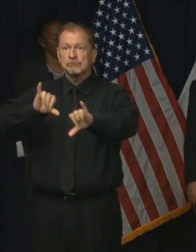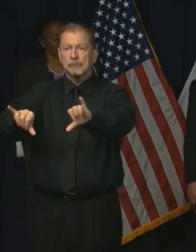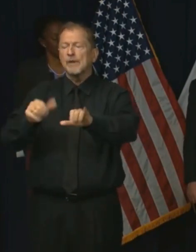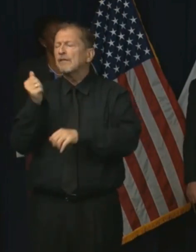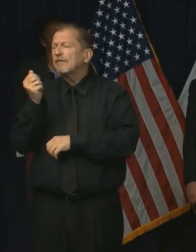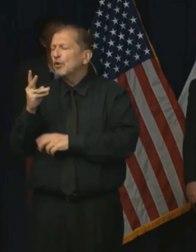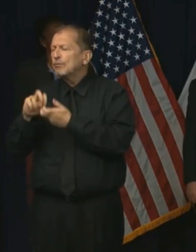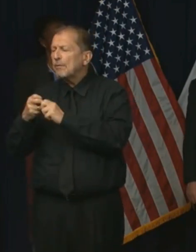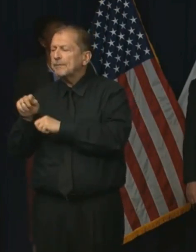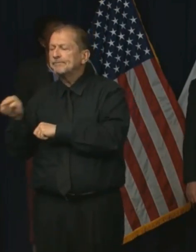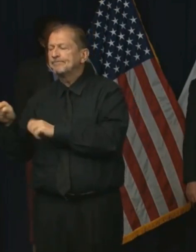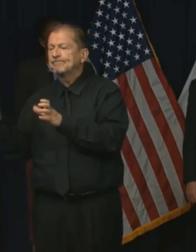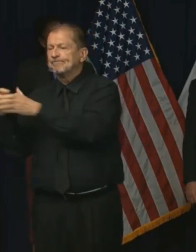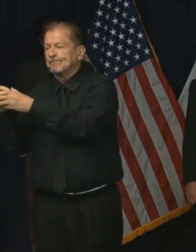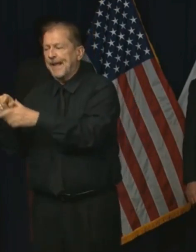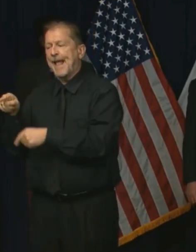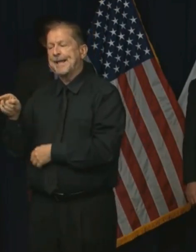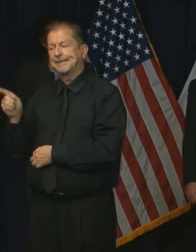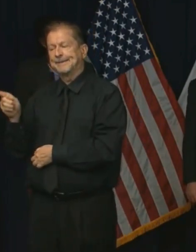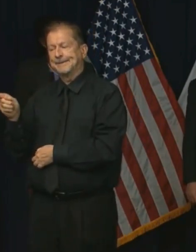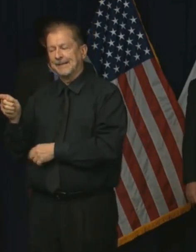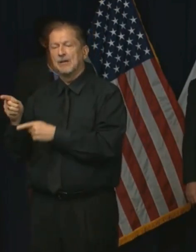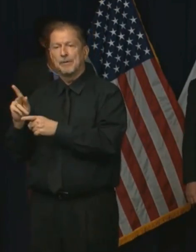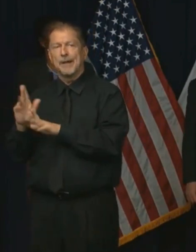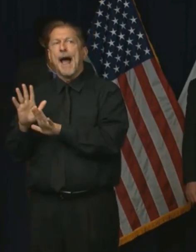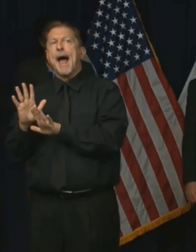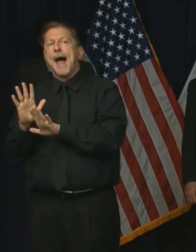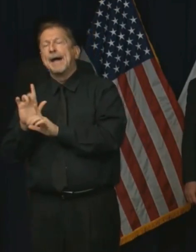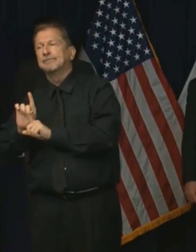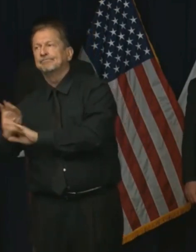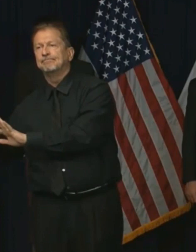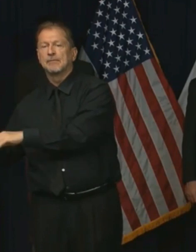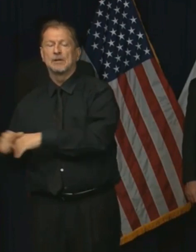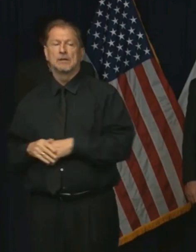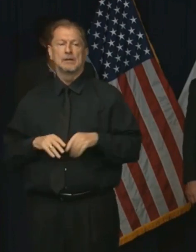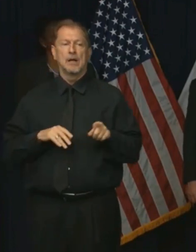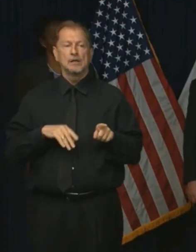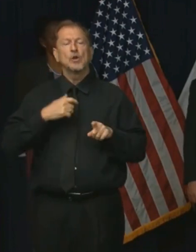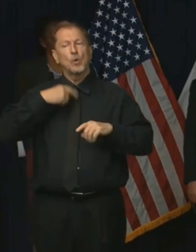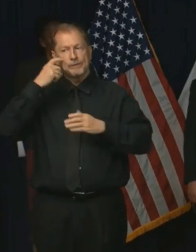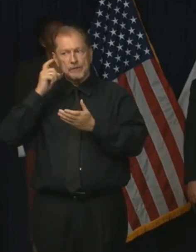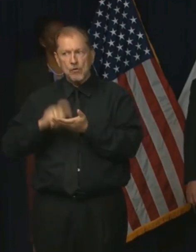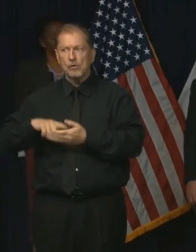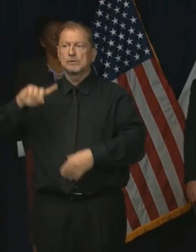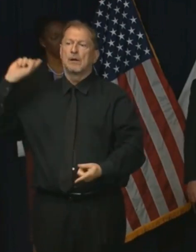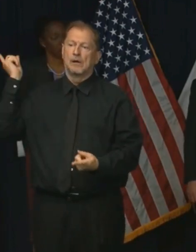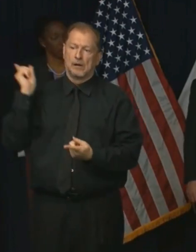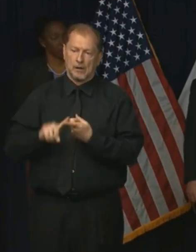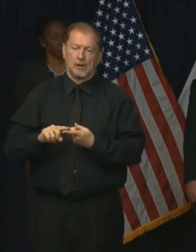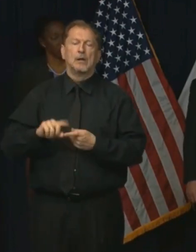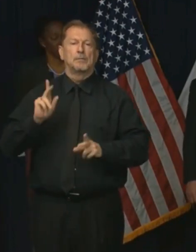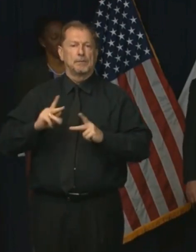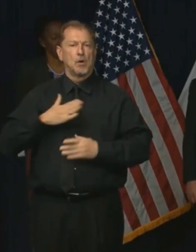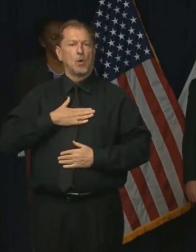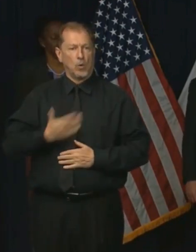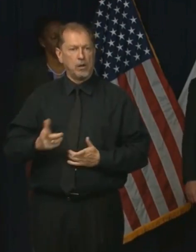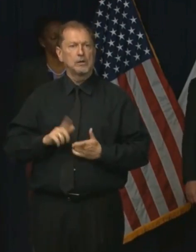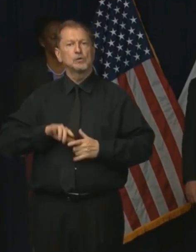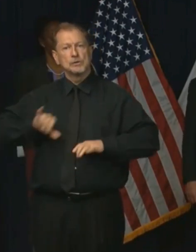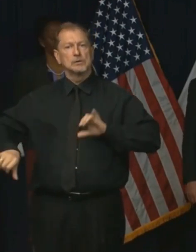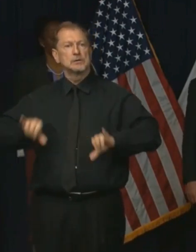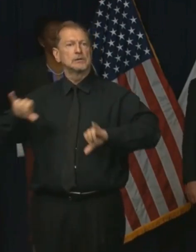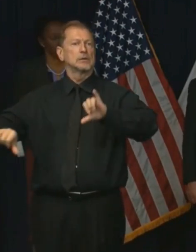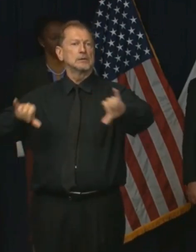spots that we're working on, but even there, day over day, we're seeing a drastic reduction in a number of dispersal orders